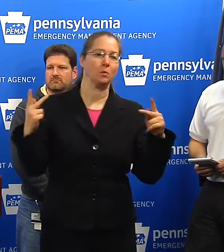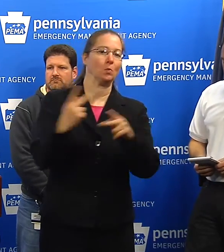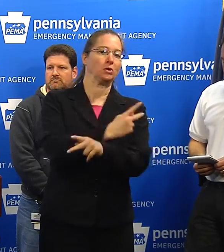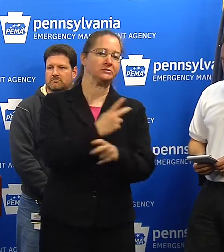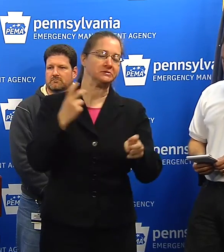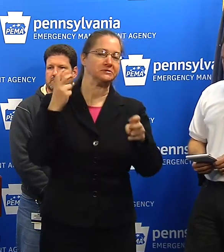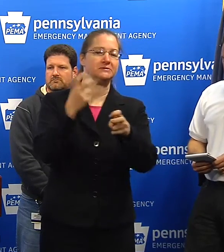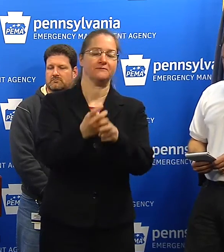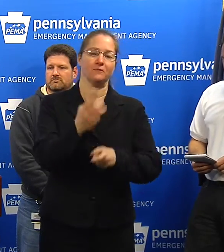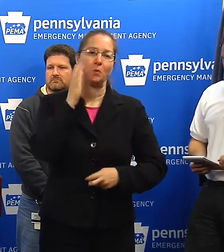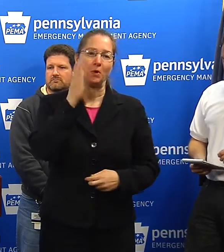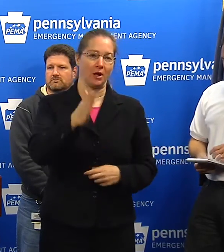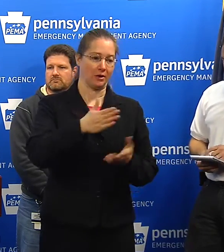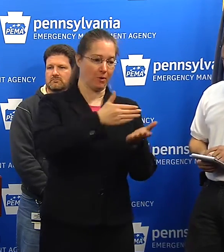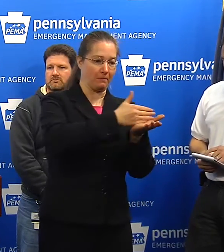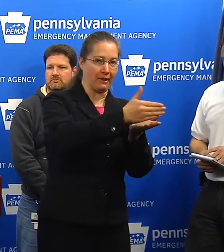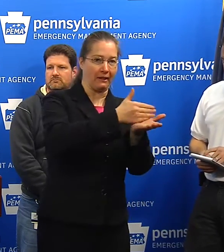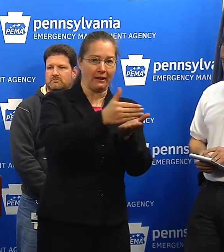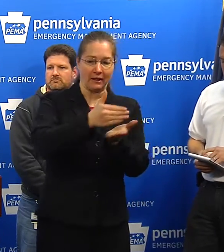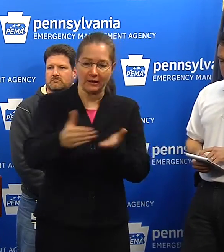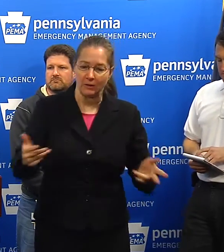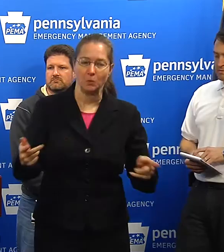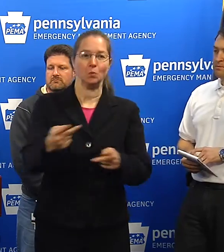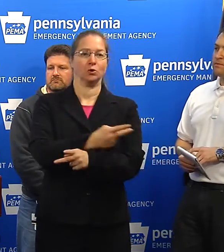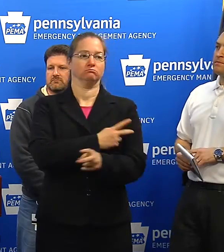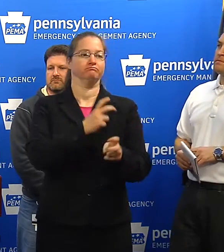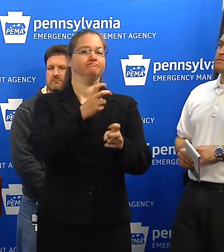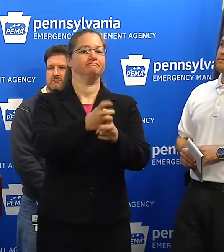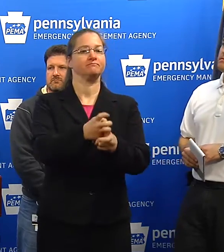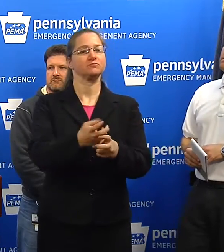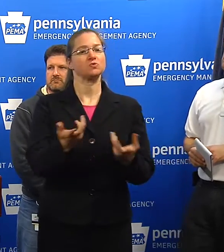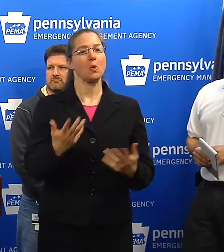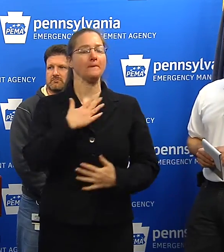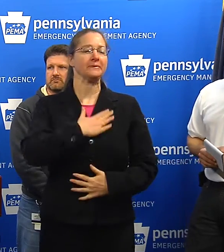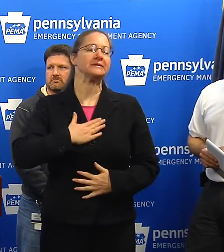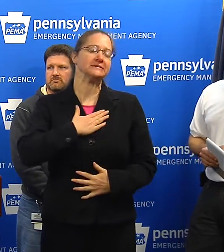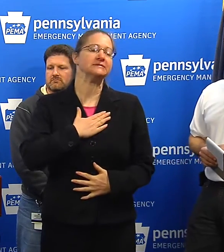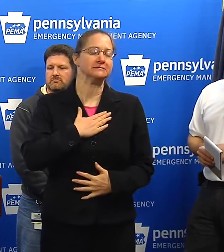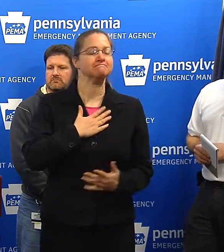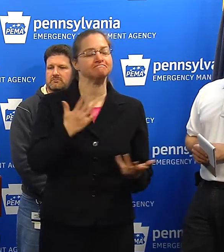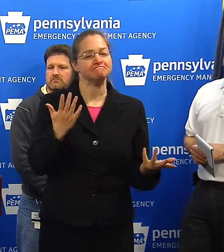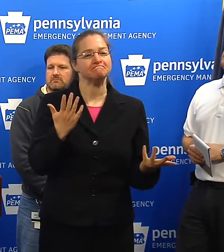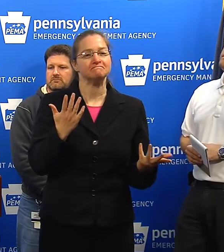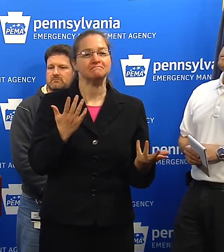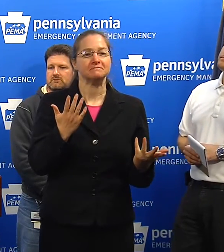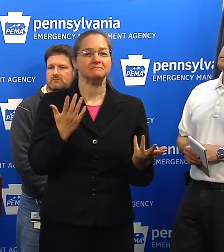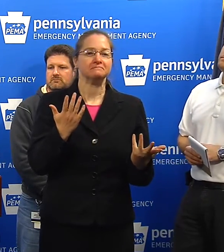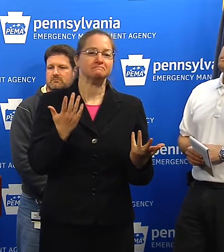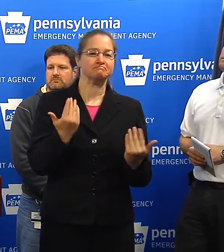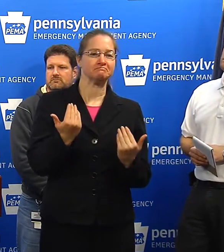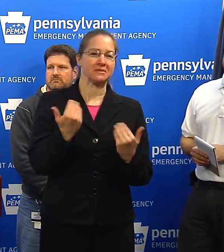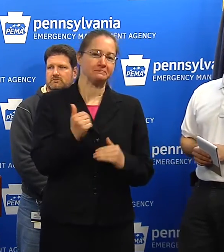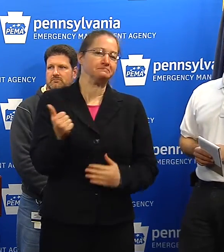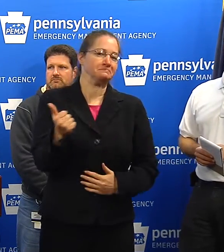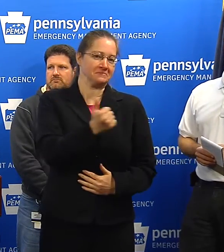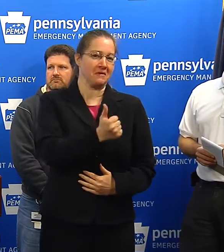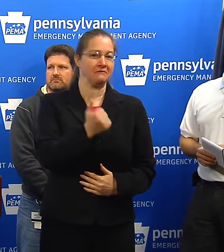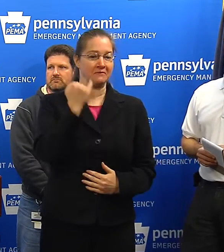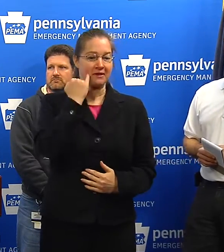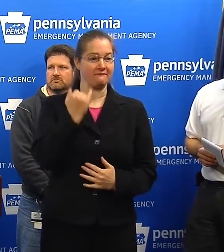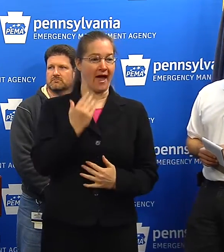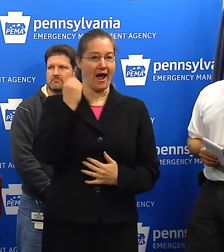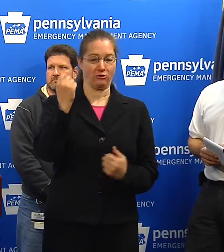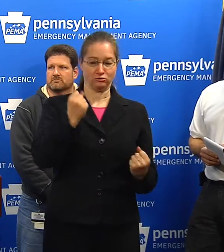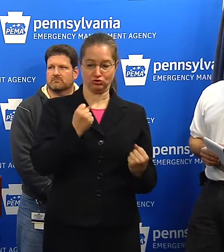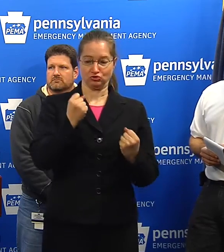to make the cleanup even tougher. So this is where self-restraint really matters. If you go out onto the highway and you cause an accident,